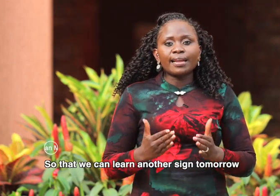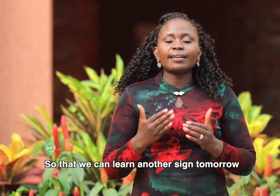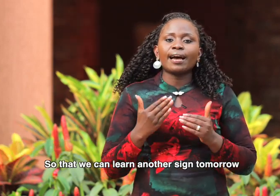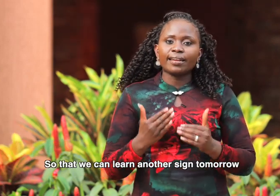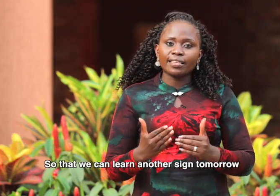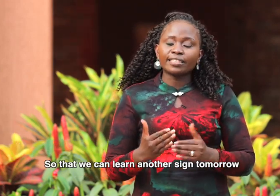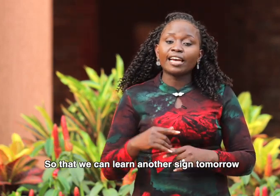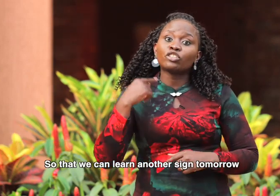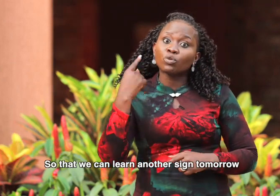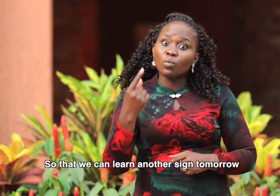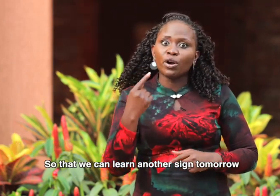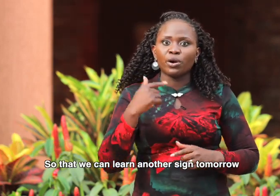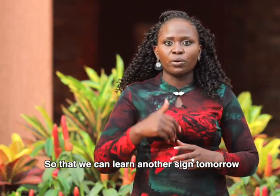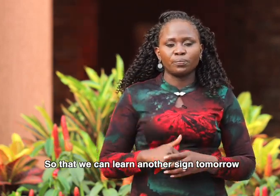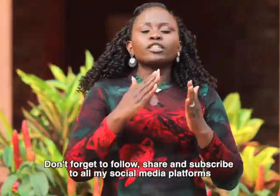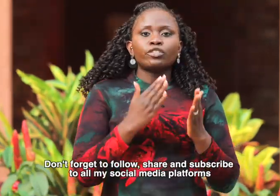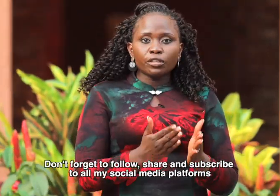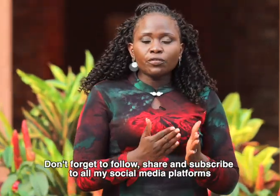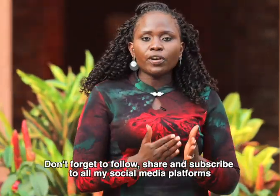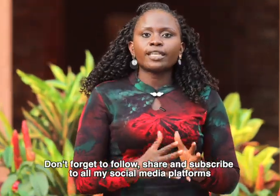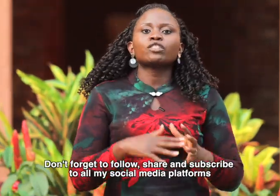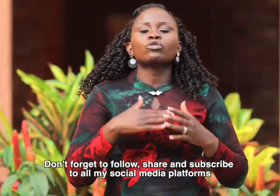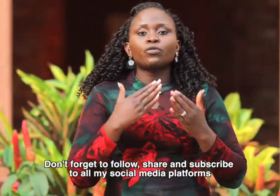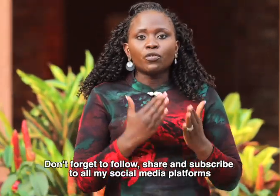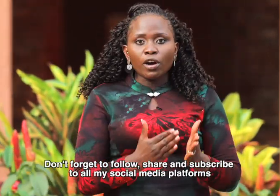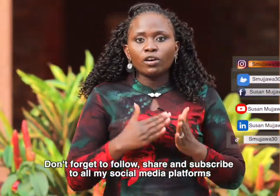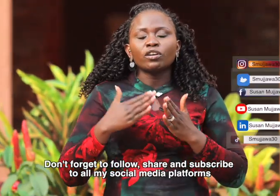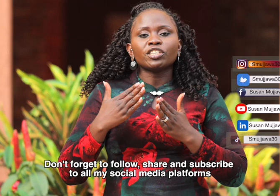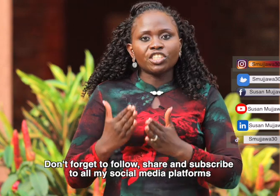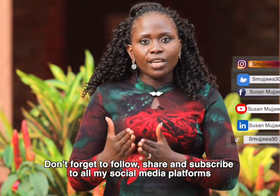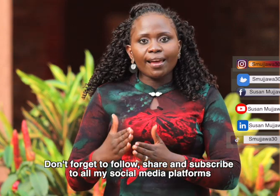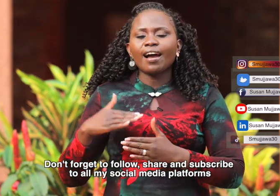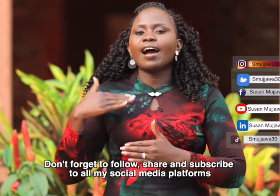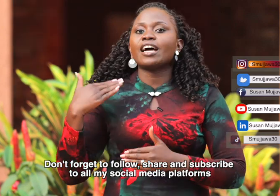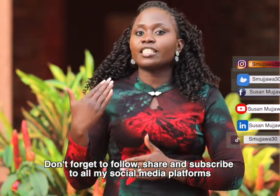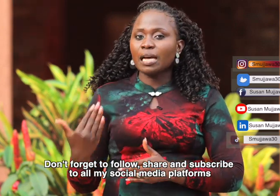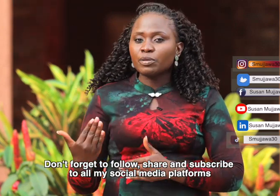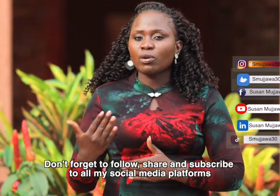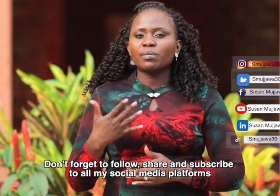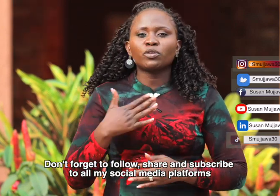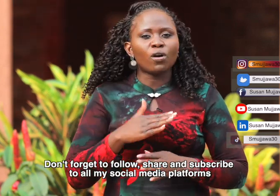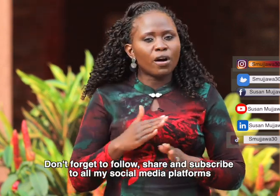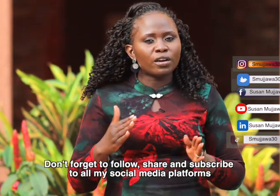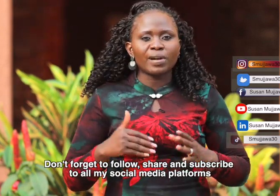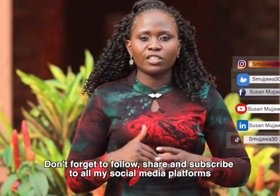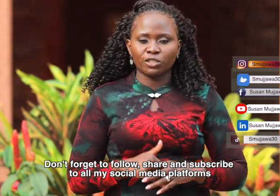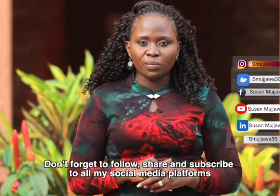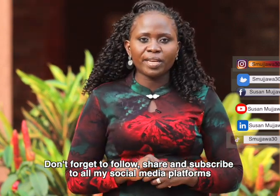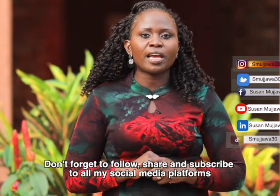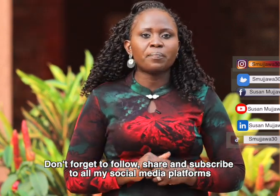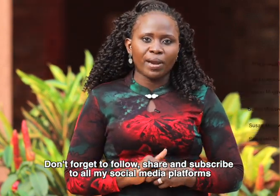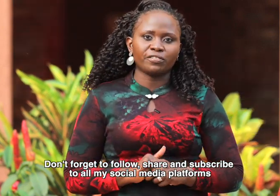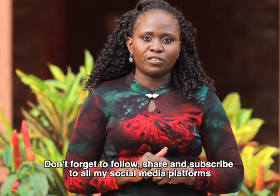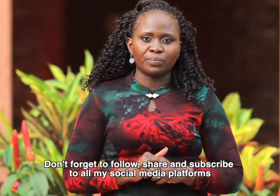learn another sign tomorrow don't forget to follow share and subscribe to all my social media platforms